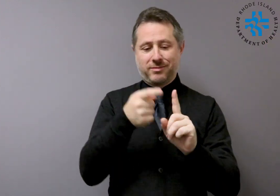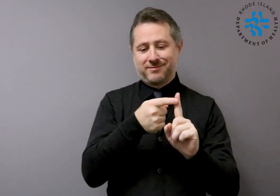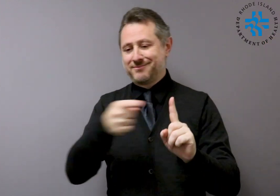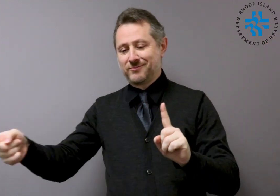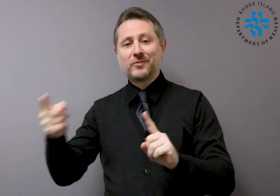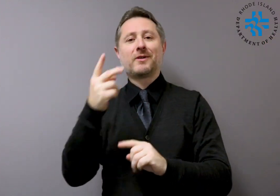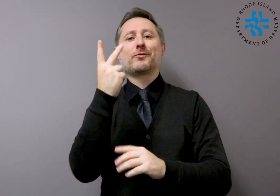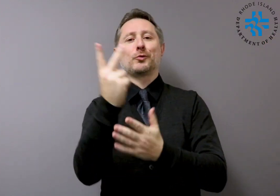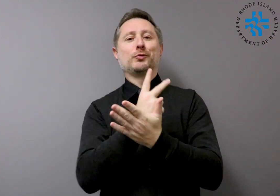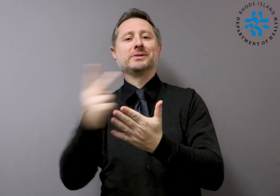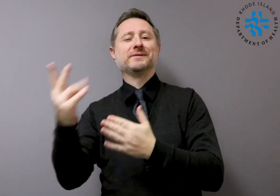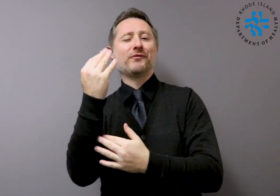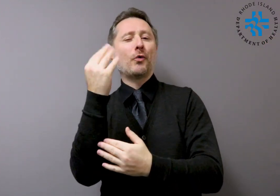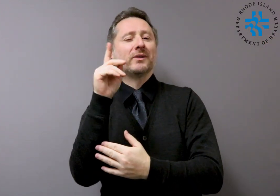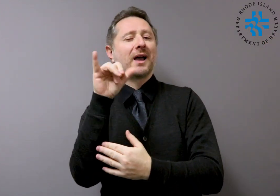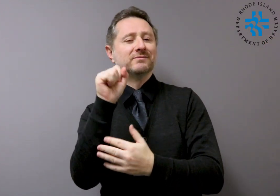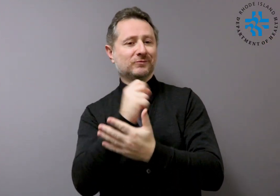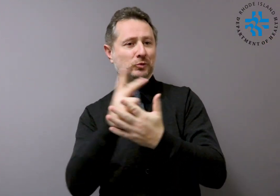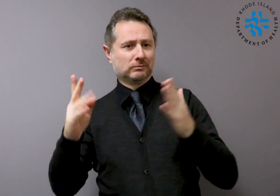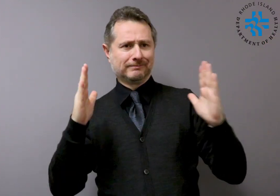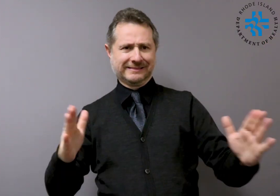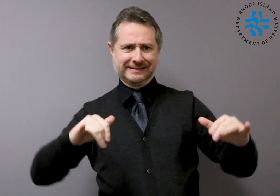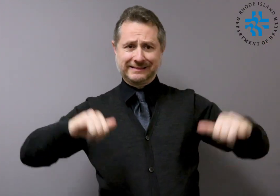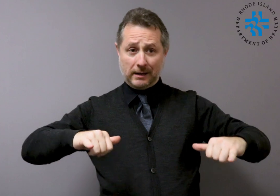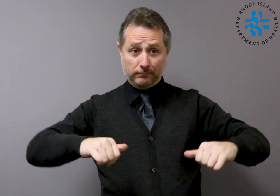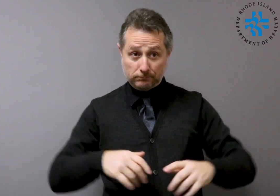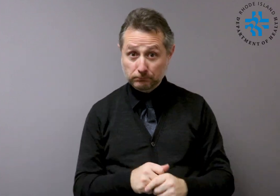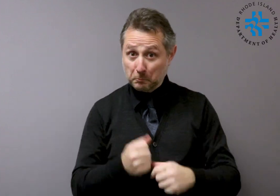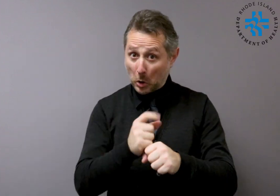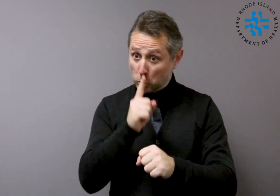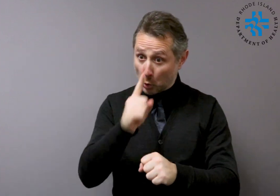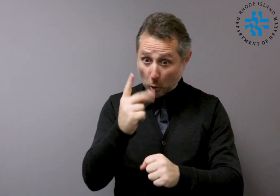longer a health concern about that person getting sick or spreading the illness.